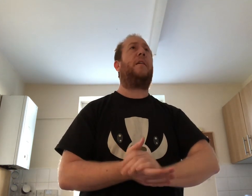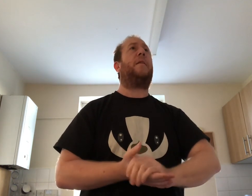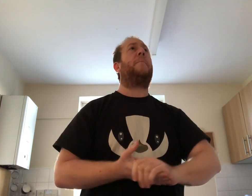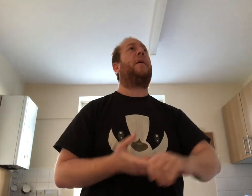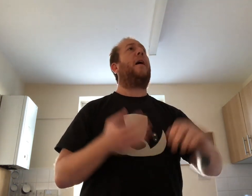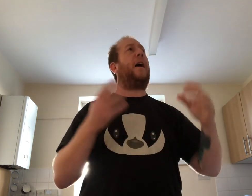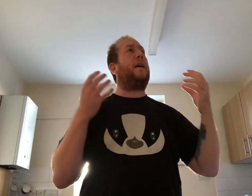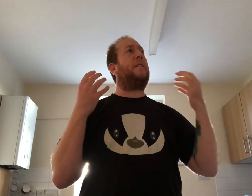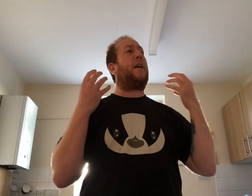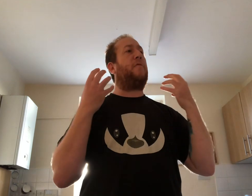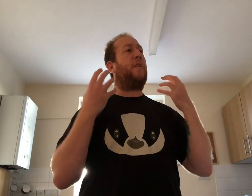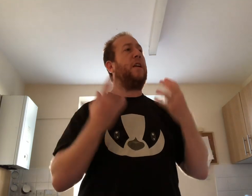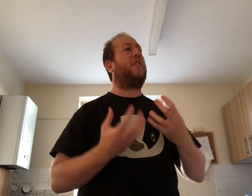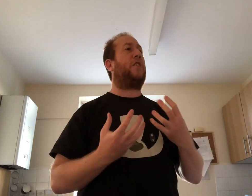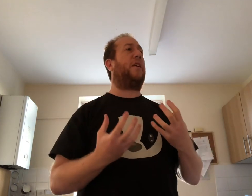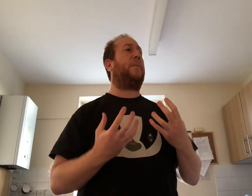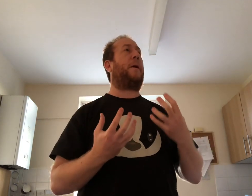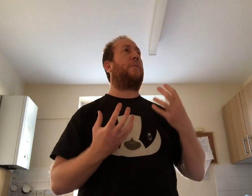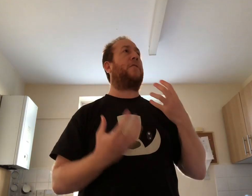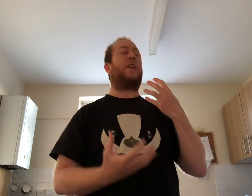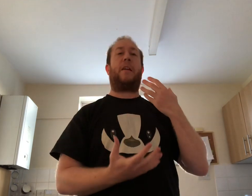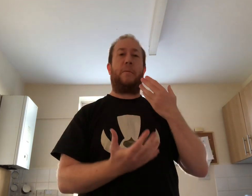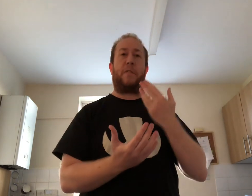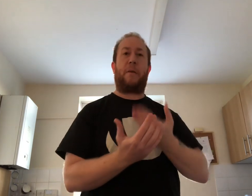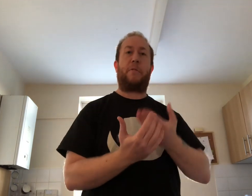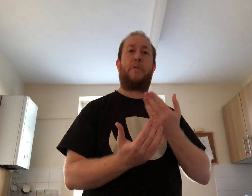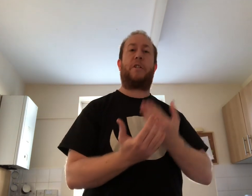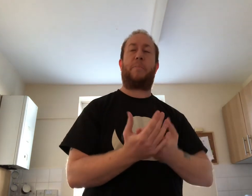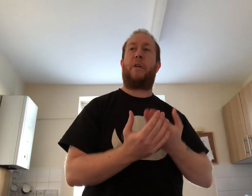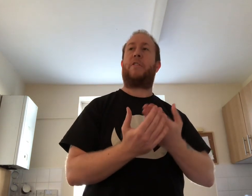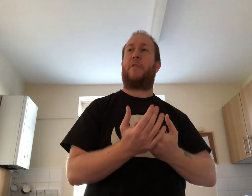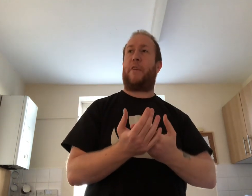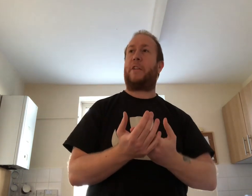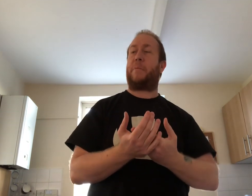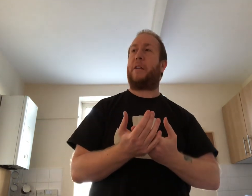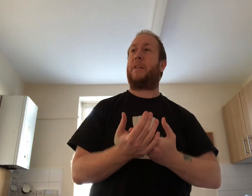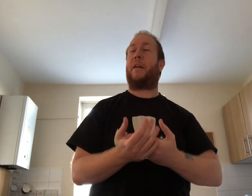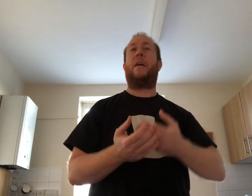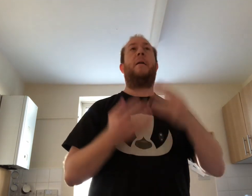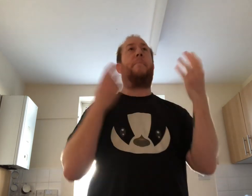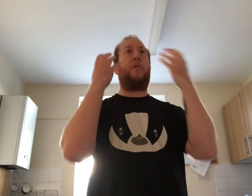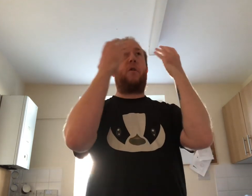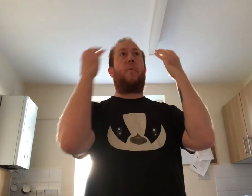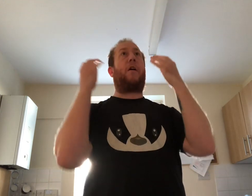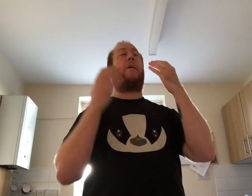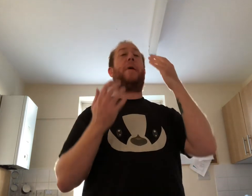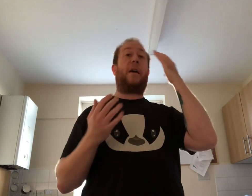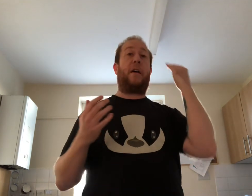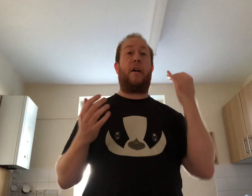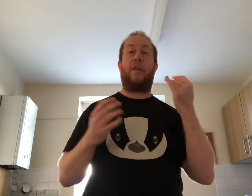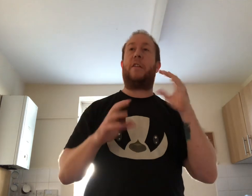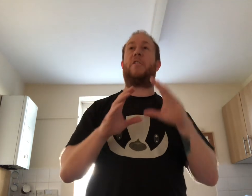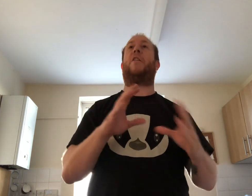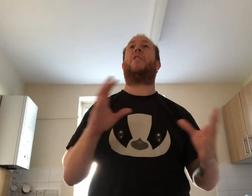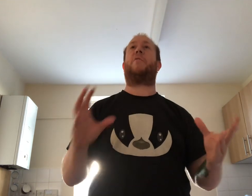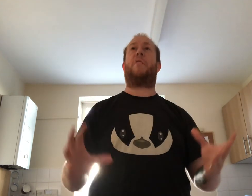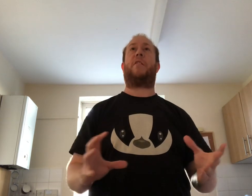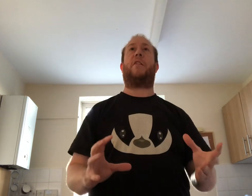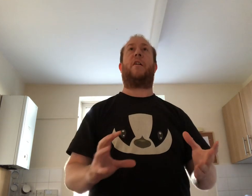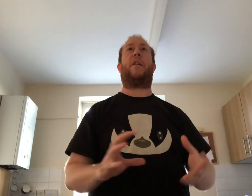and that really cheered him up because then he was able to experience the face painting but not worry about it hurting his eyes or anything like